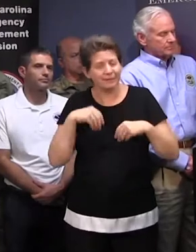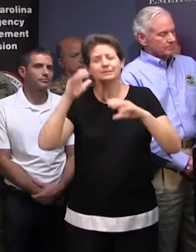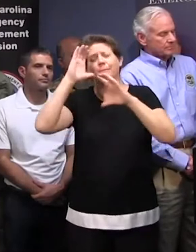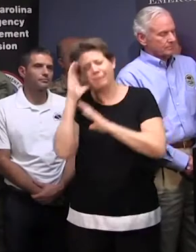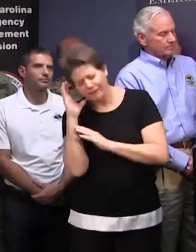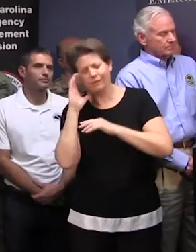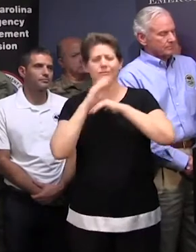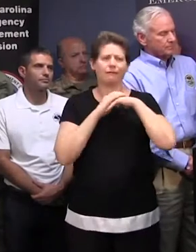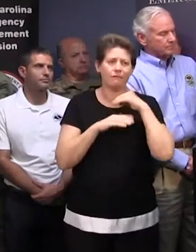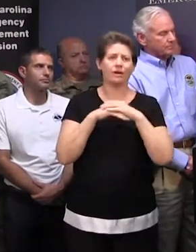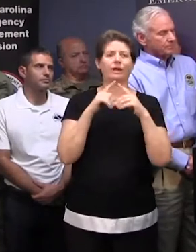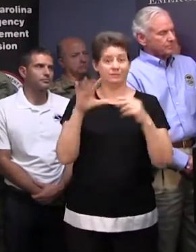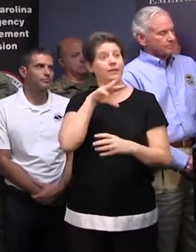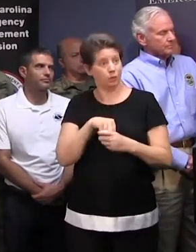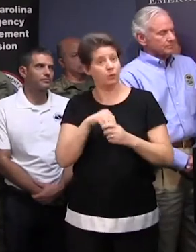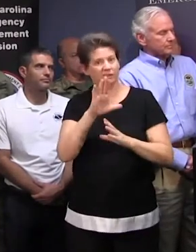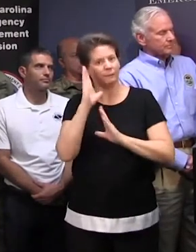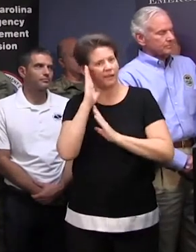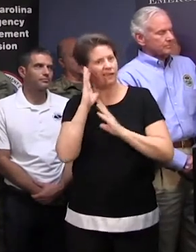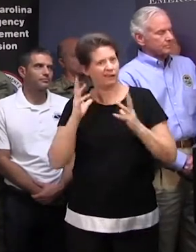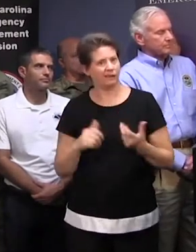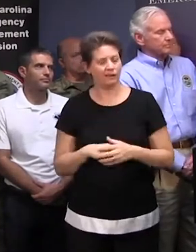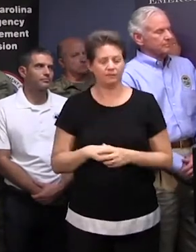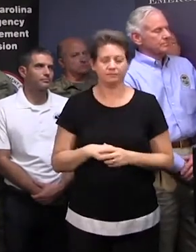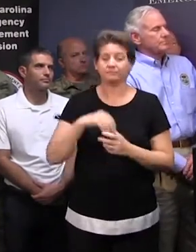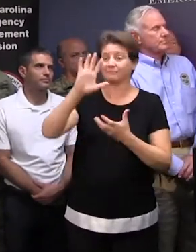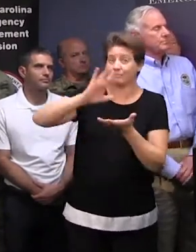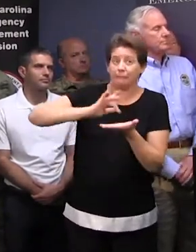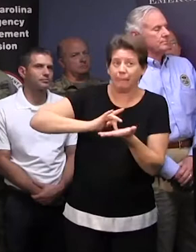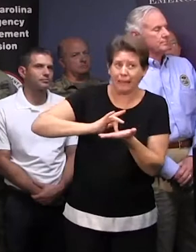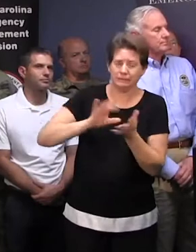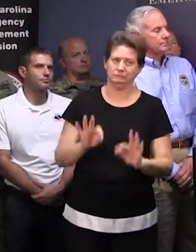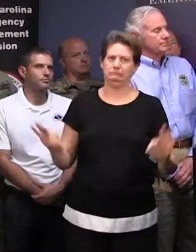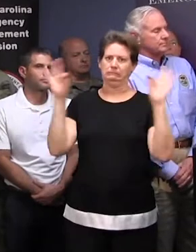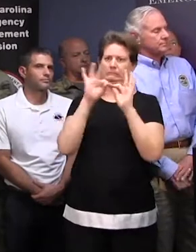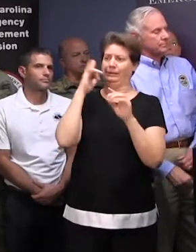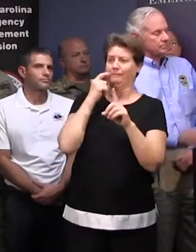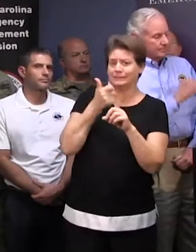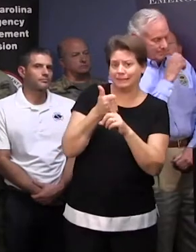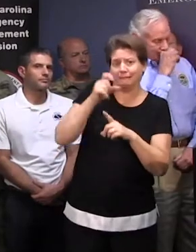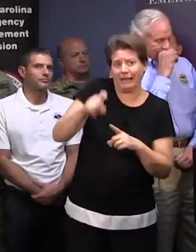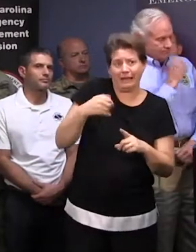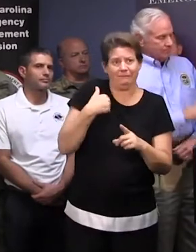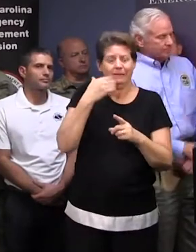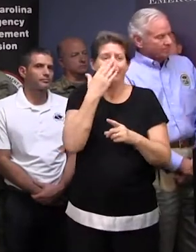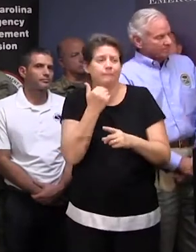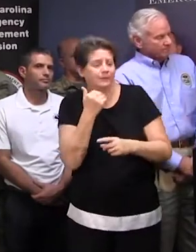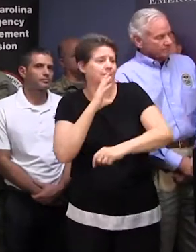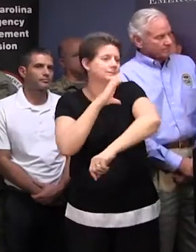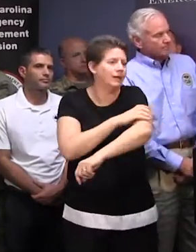and comfort items, to include bedding. Medicines if you have chronic conditions, such as high blood pressure and diabetes.